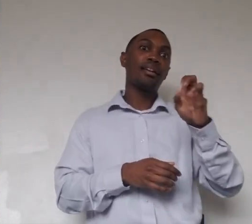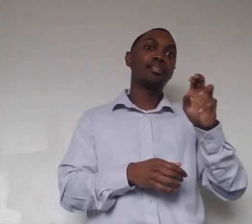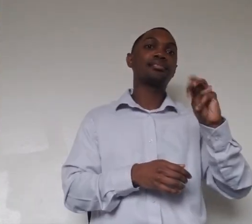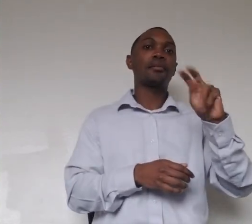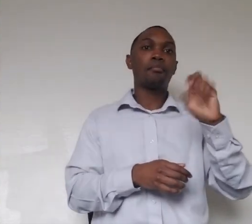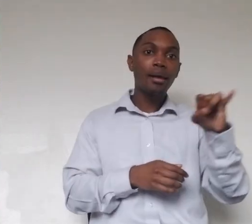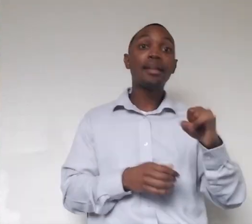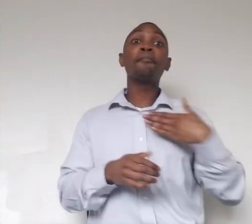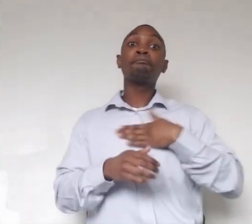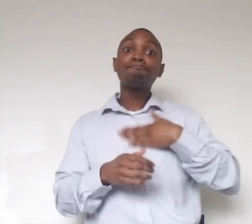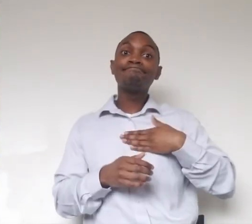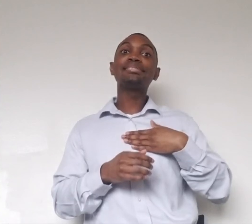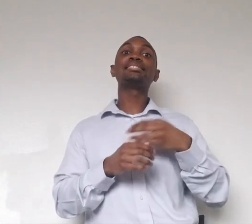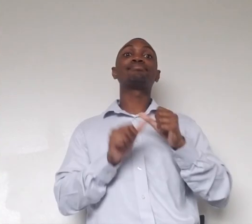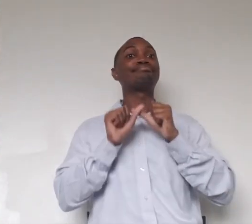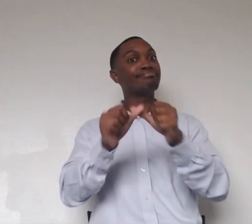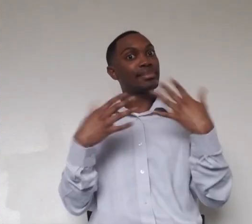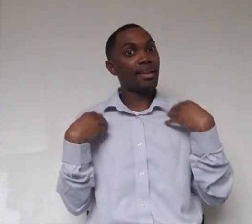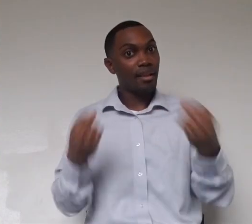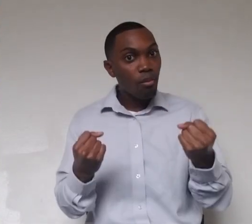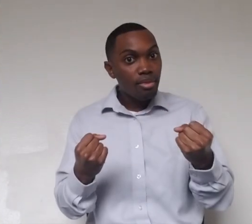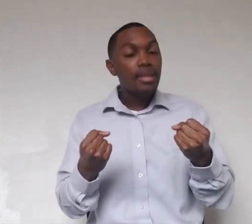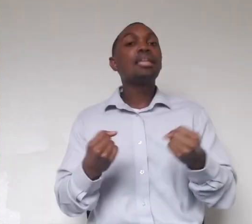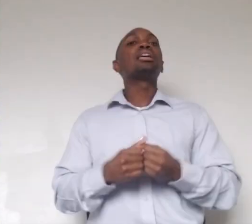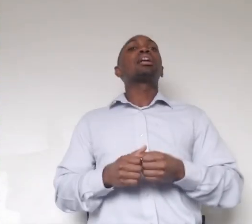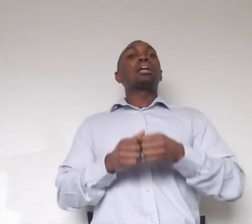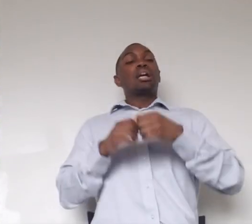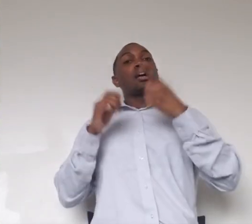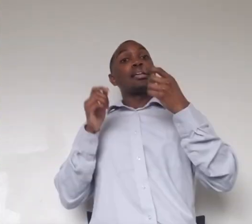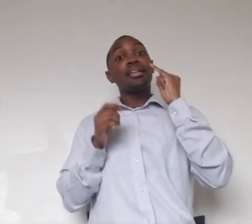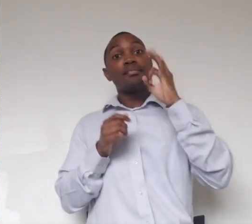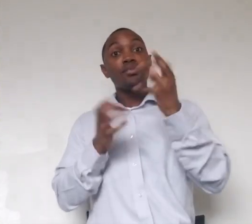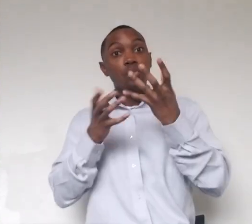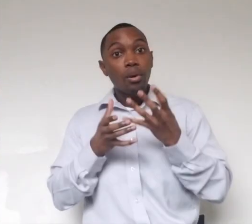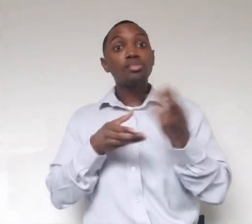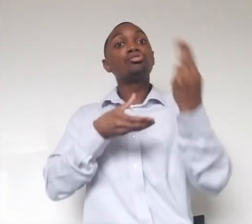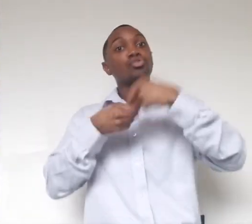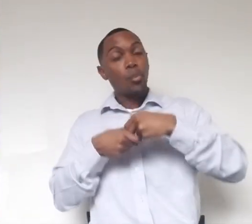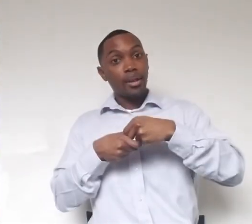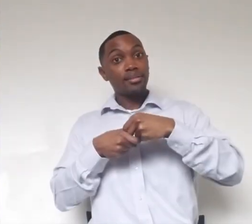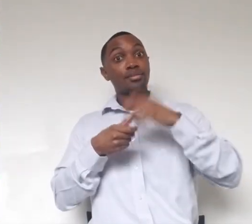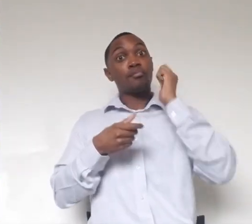and if you would like to tune in tomorrow, again, at 3 p.m., we're going to be visiting with our penguins. Have a good day.